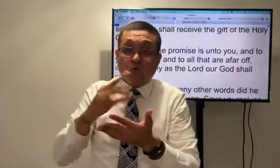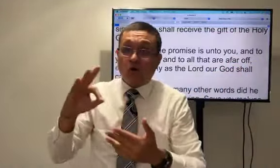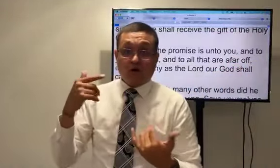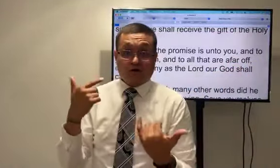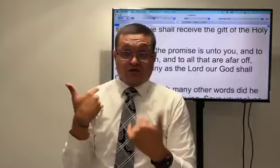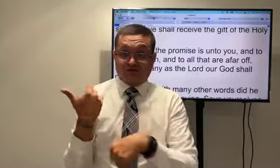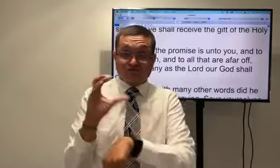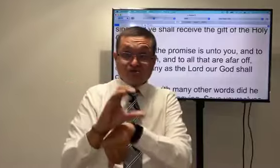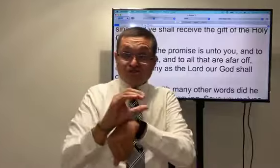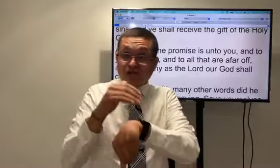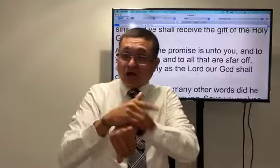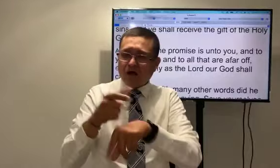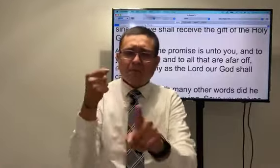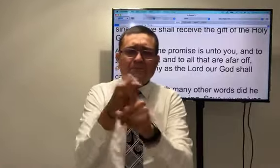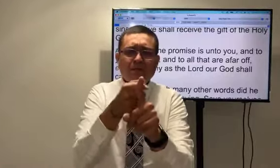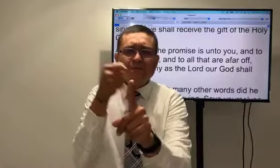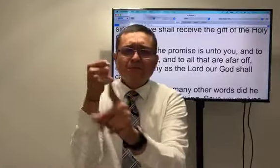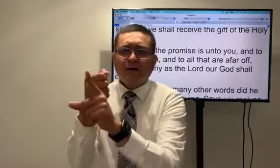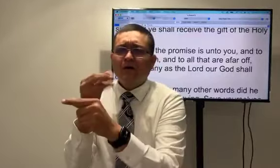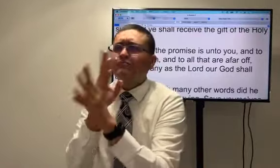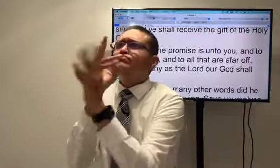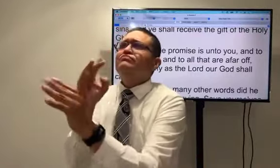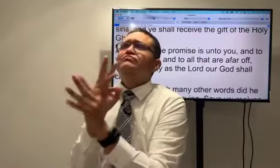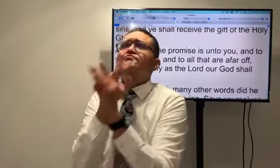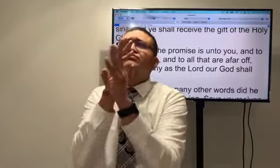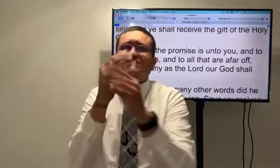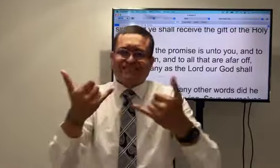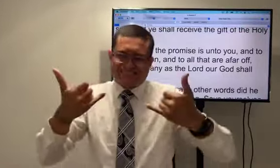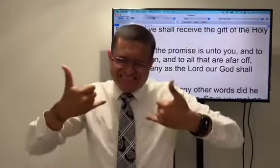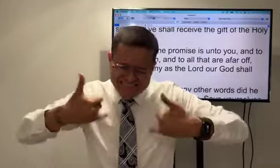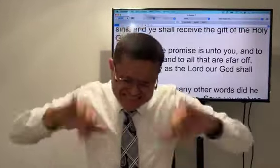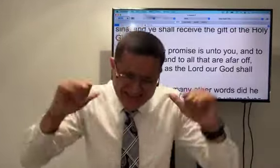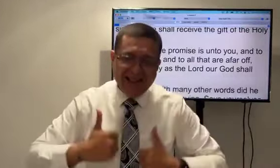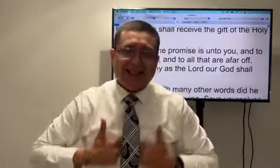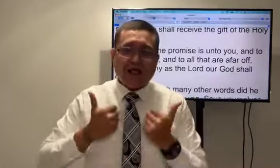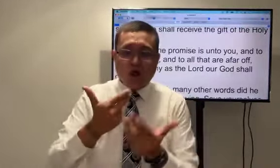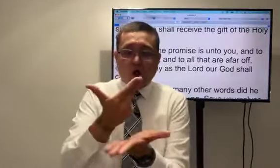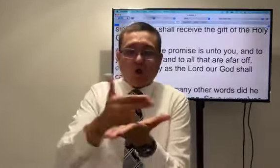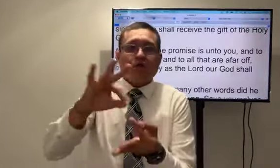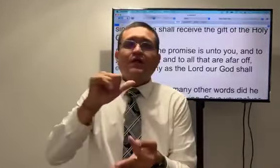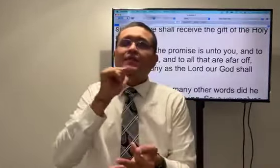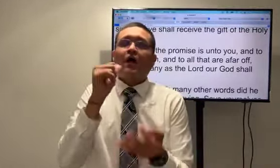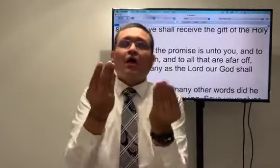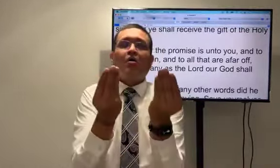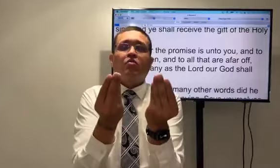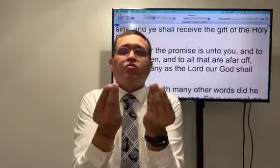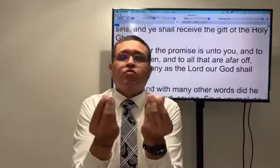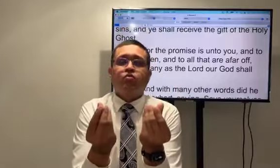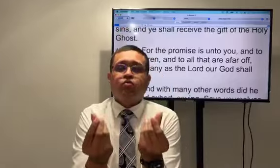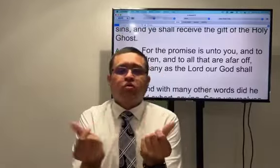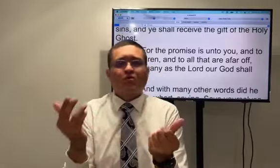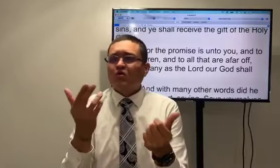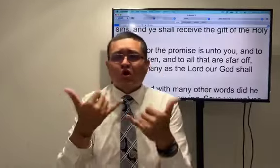and his powerful Holy Ghost and Spirit move and hit people and gives them the the Holy Ghost through the